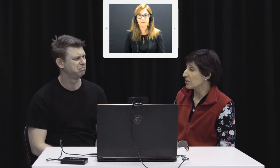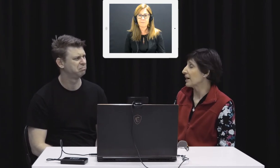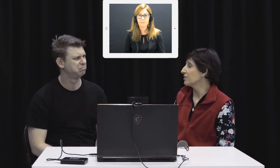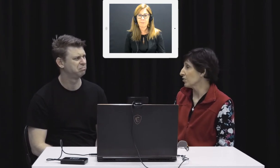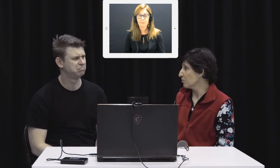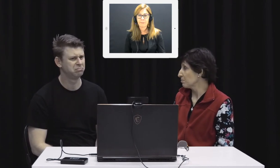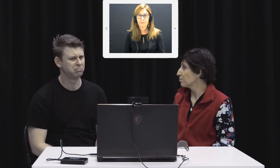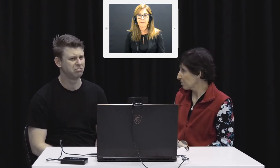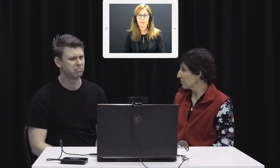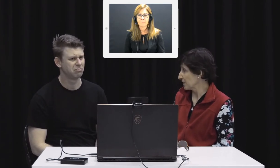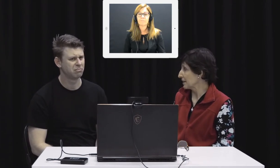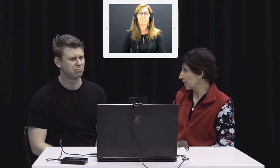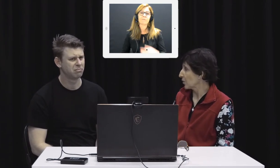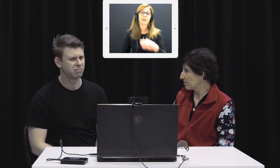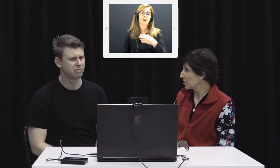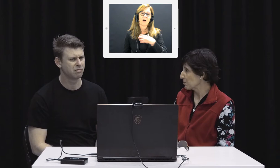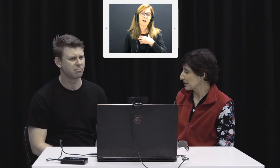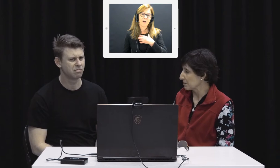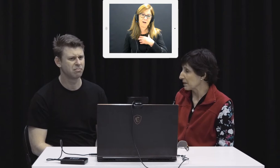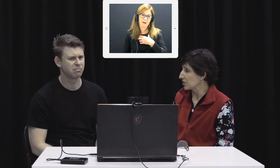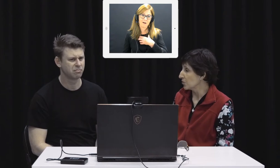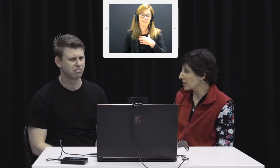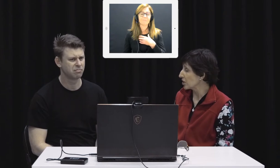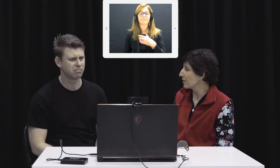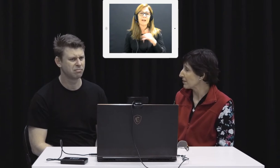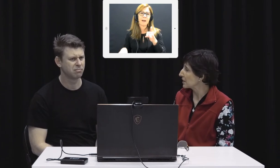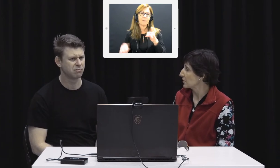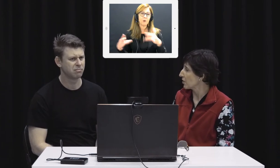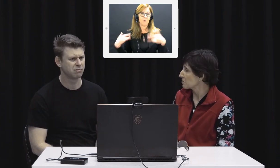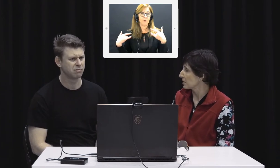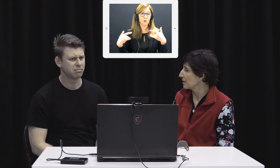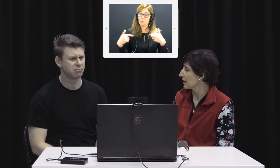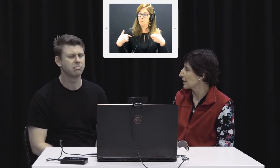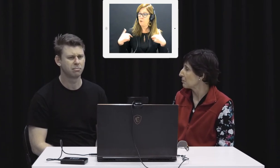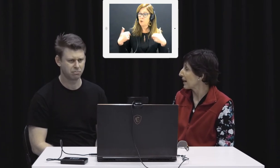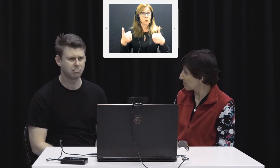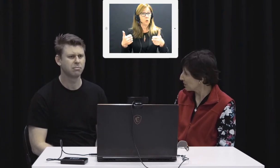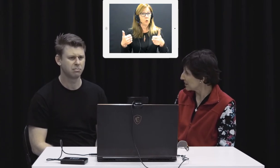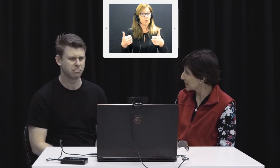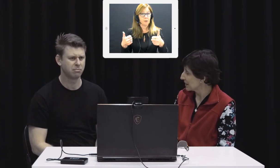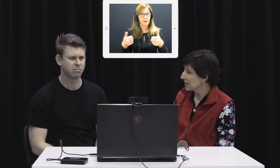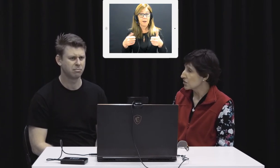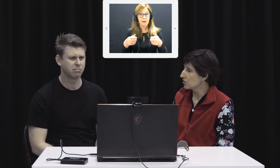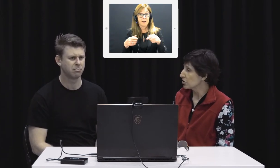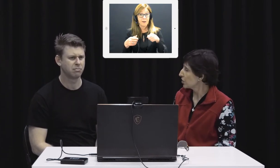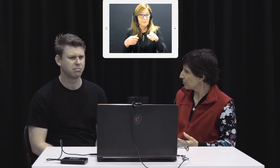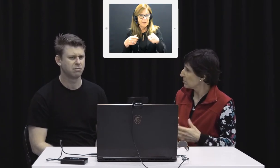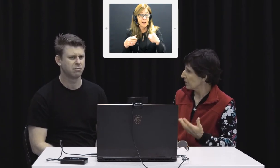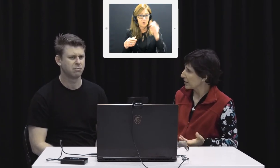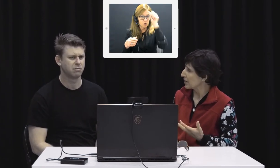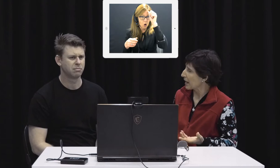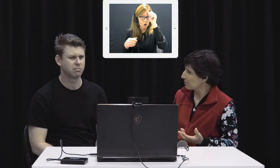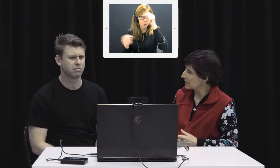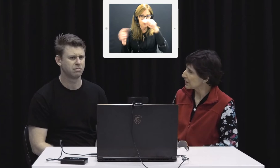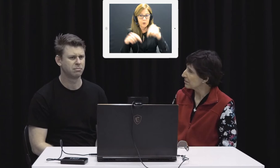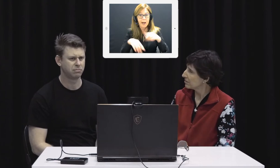Okay, look, I know you probably feel like you are much better, but you've actually arrived to the hospital by ambulance. So, do you remember